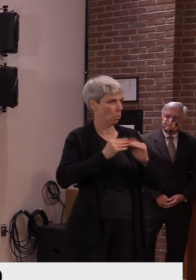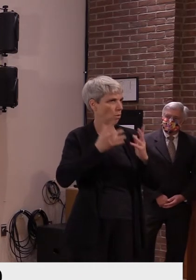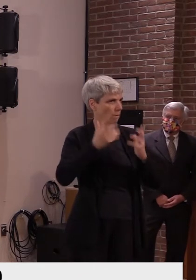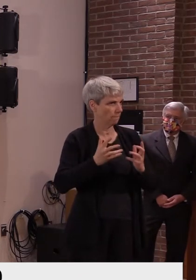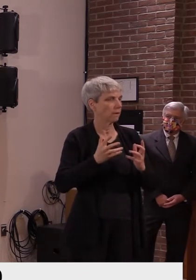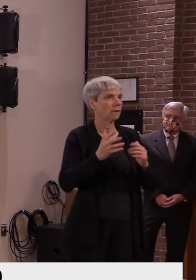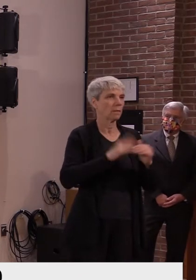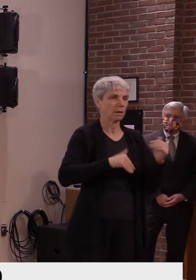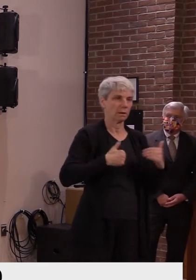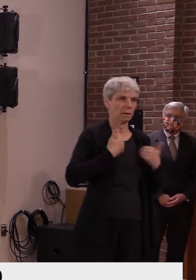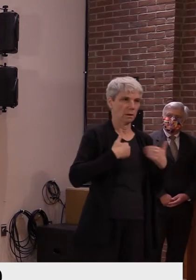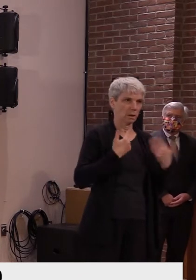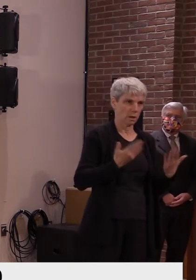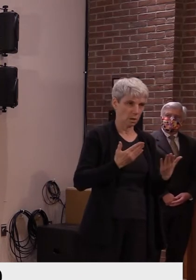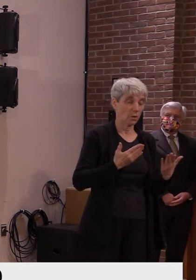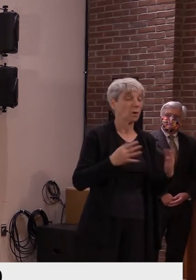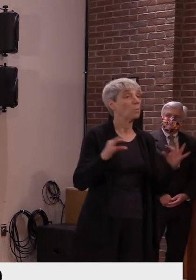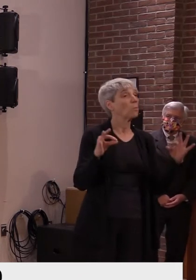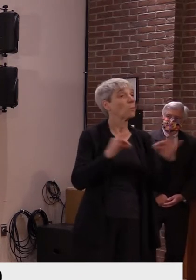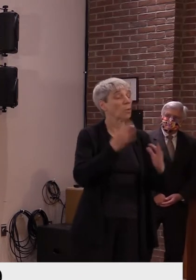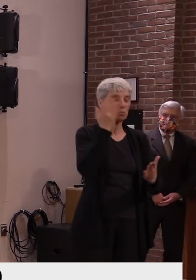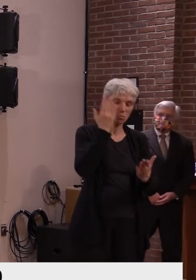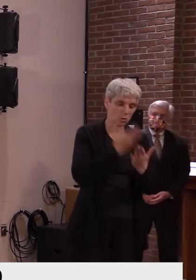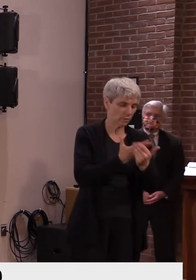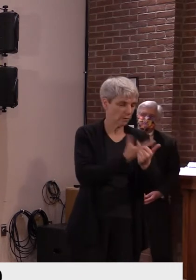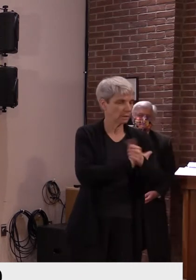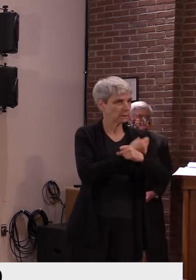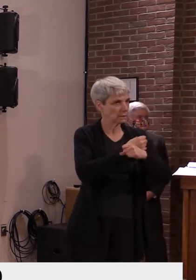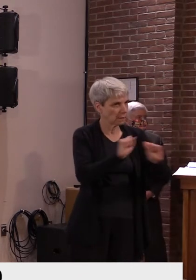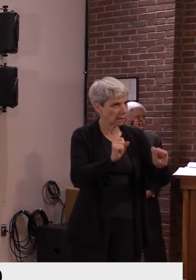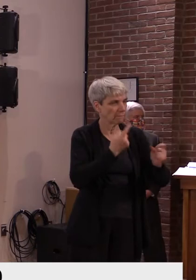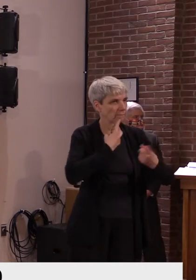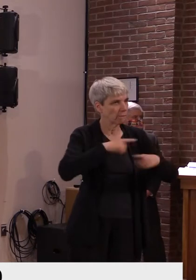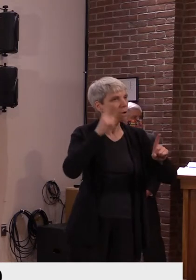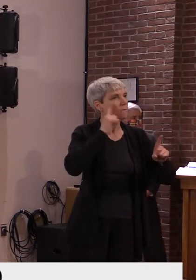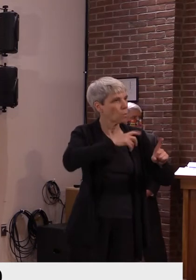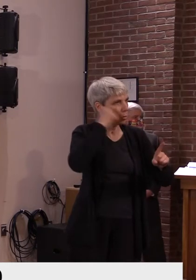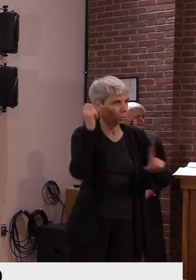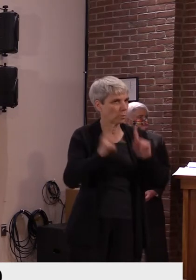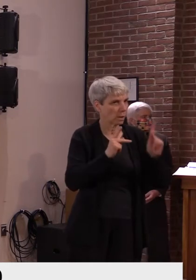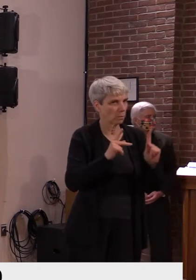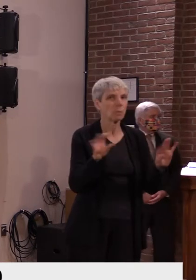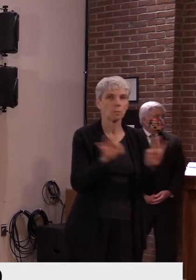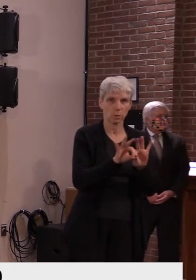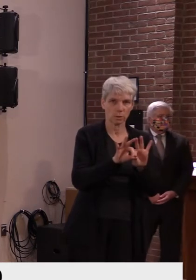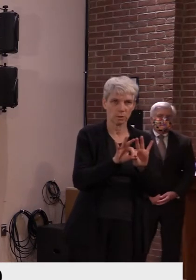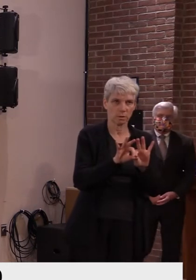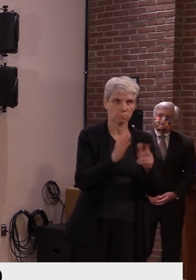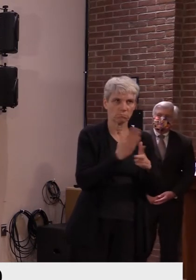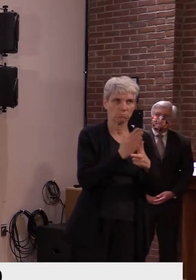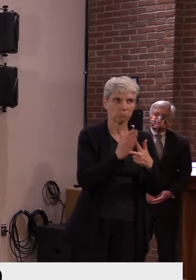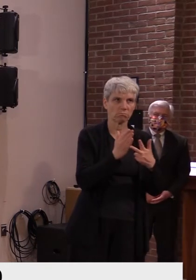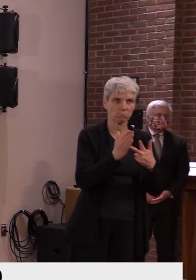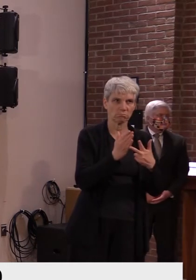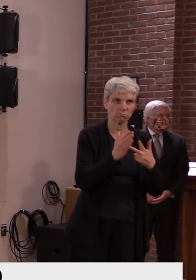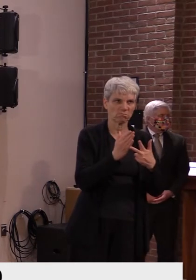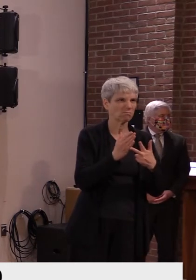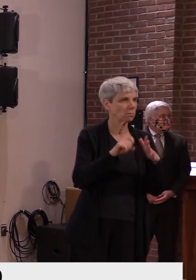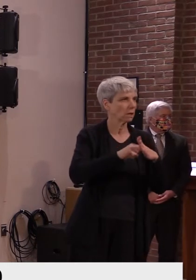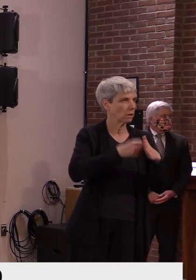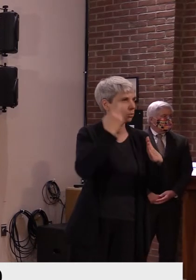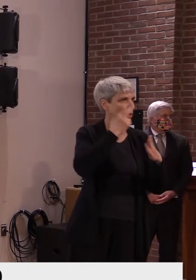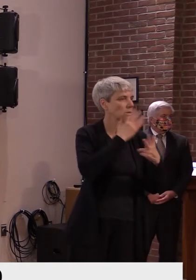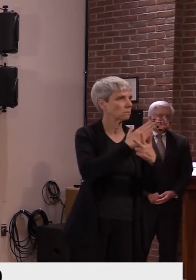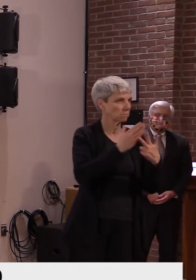really important to show that they're safe and effective in those populations. Um, I think those are the key reasons. Um,